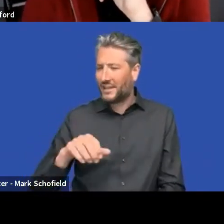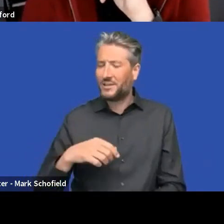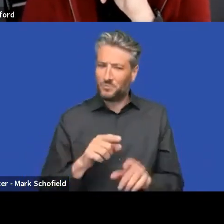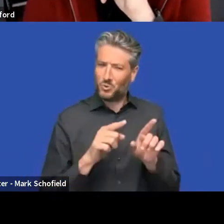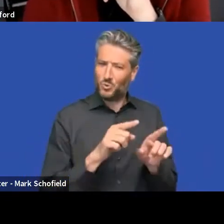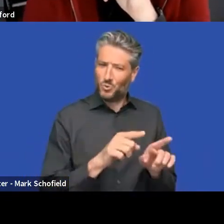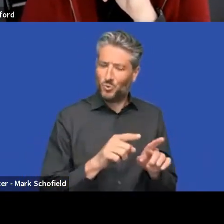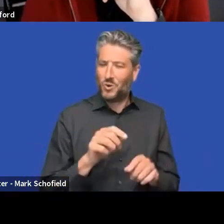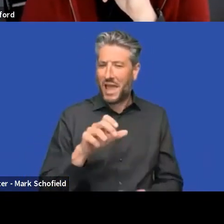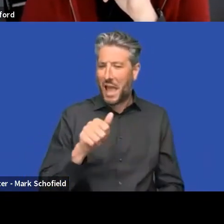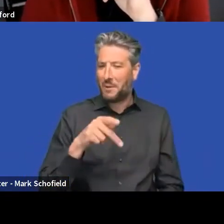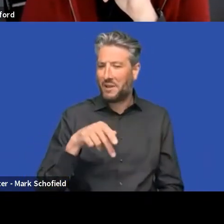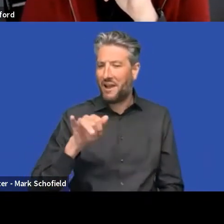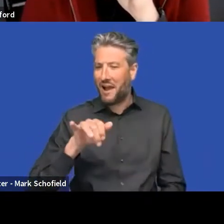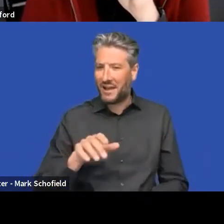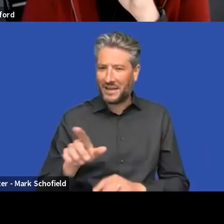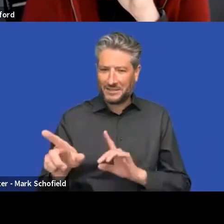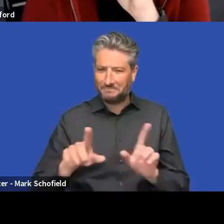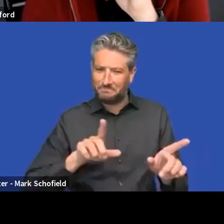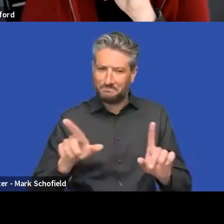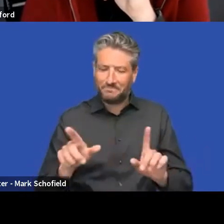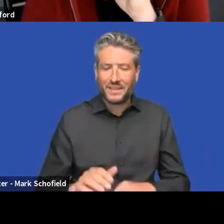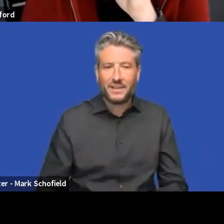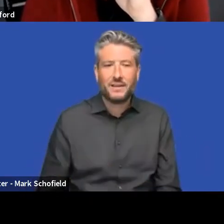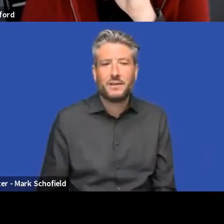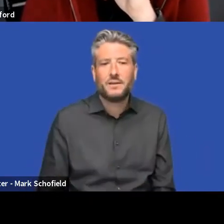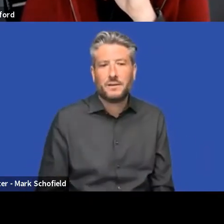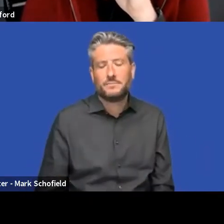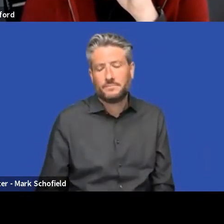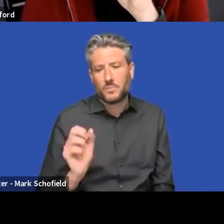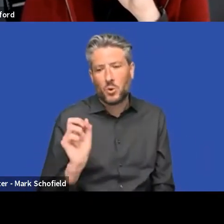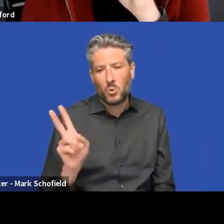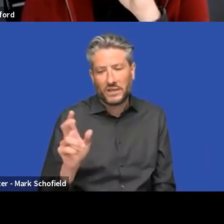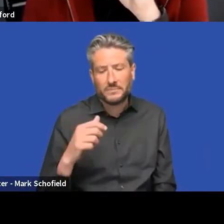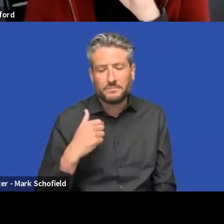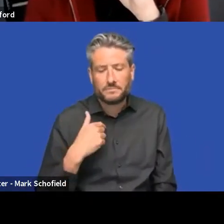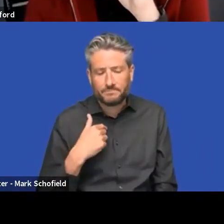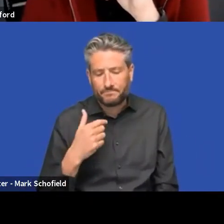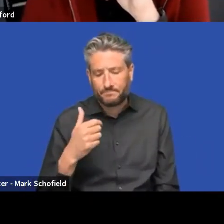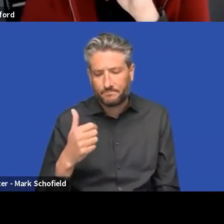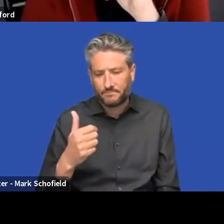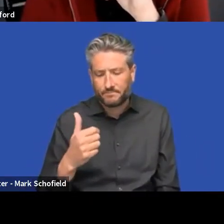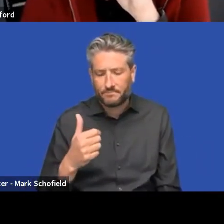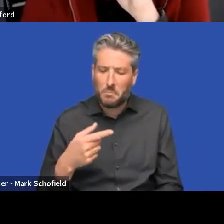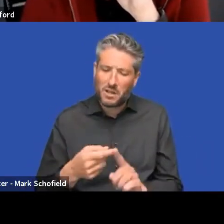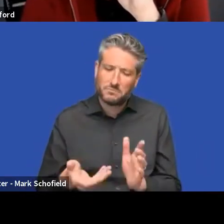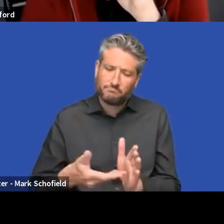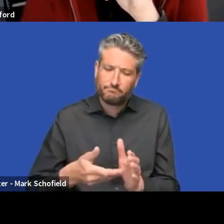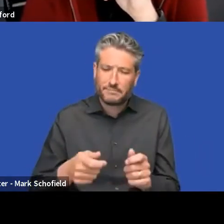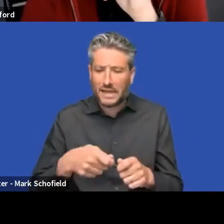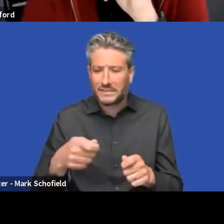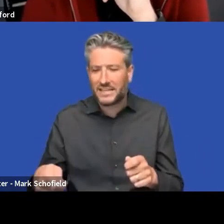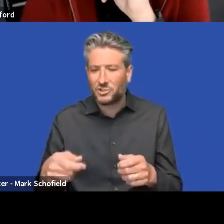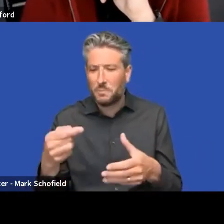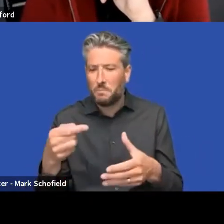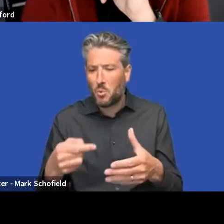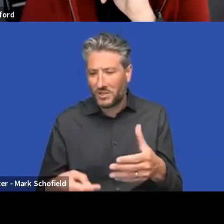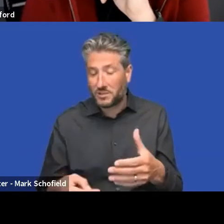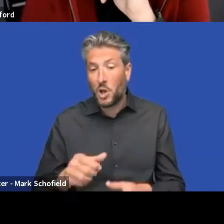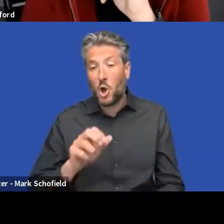Okay. Yeah. Yeah. Well, I also touched maybe a little bit on extension points, but, but will there be a change of UI style to answer that question? Yes and no.